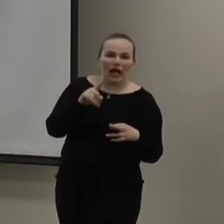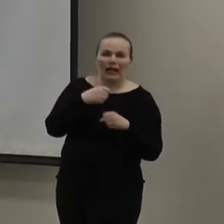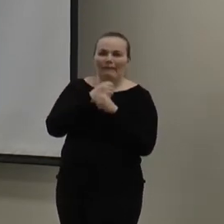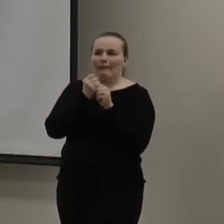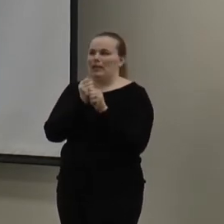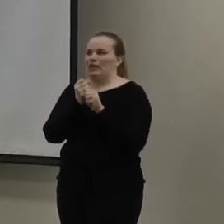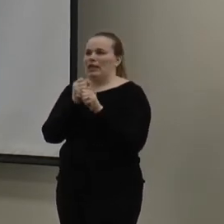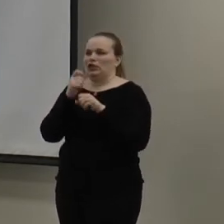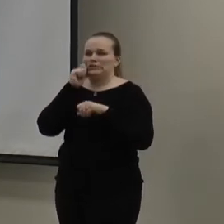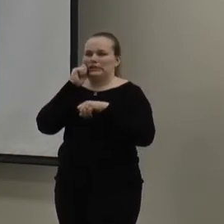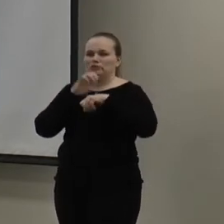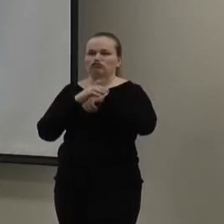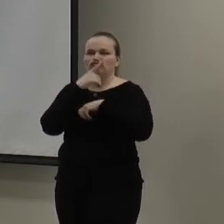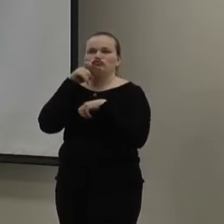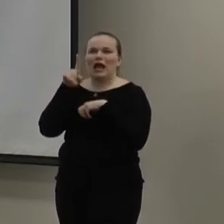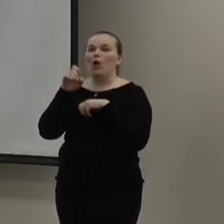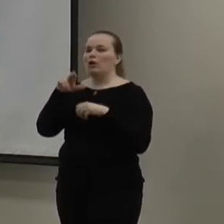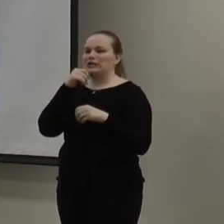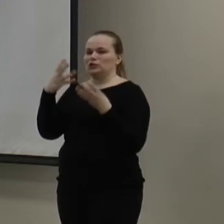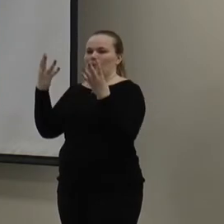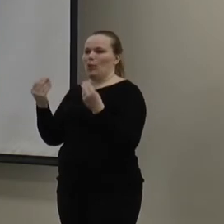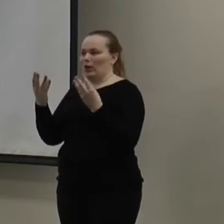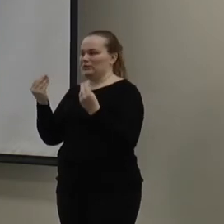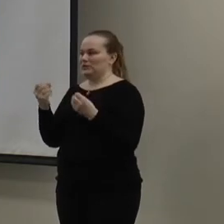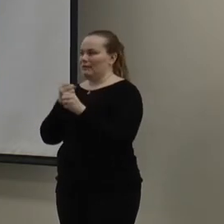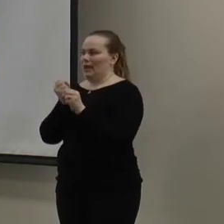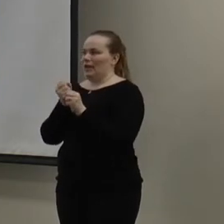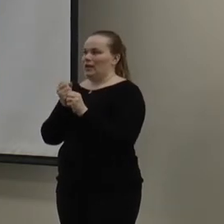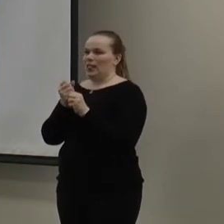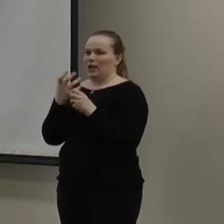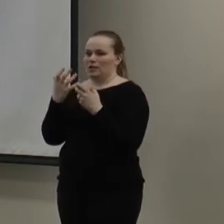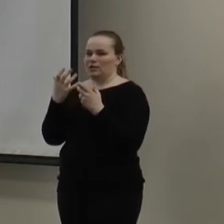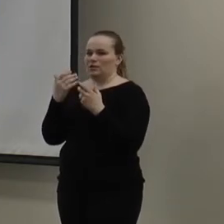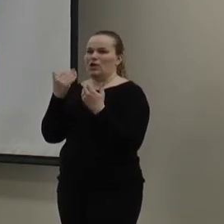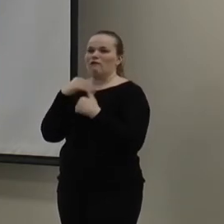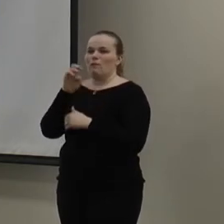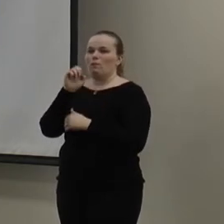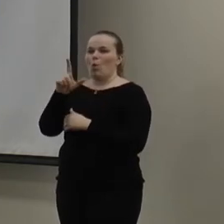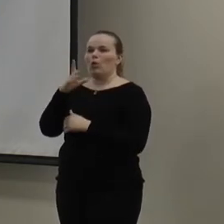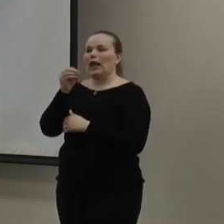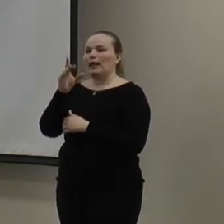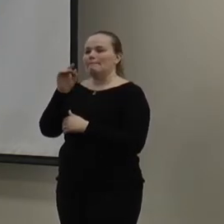causing your skin to dry out. And it's not too moist. So, that you're burning into mold and building issues.